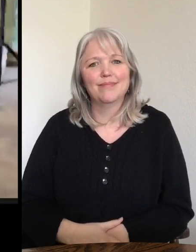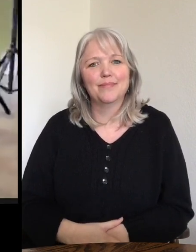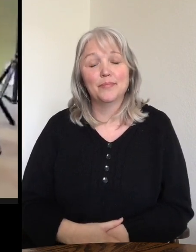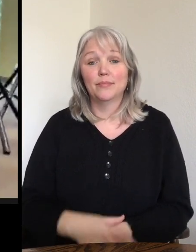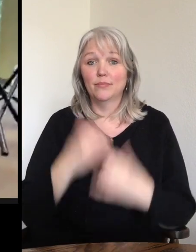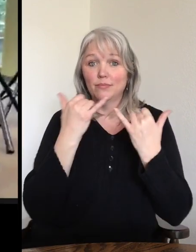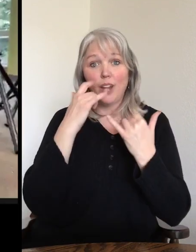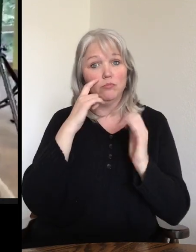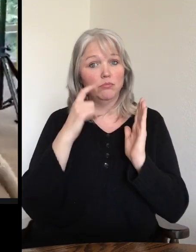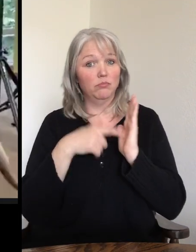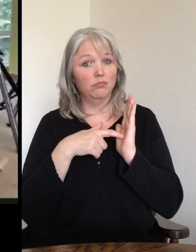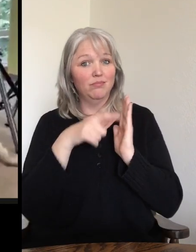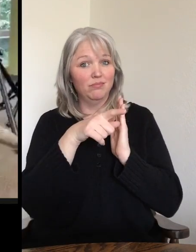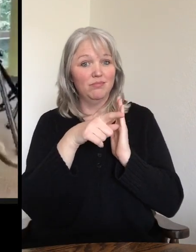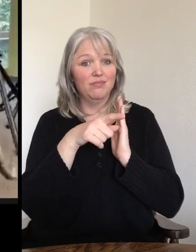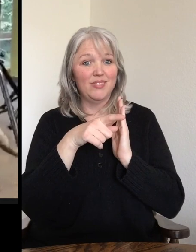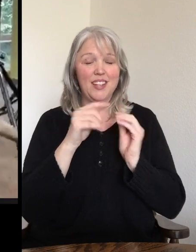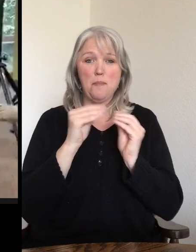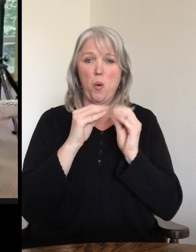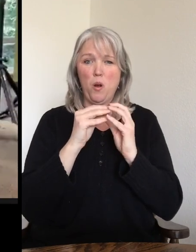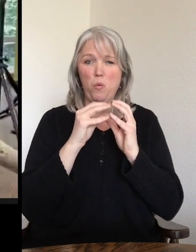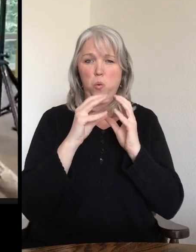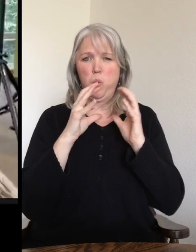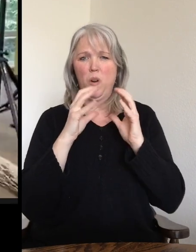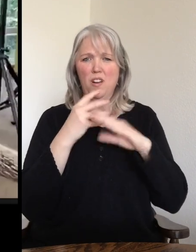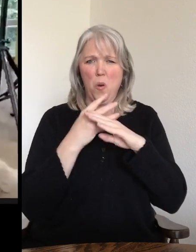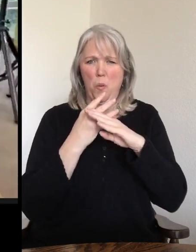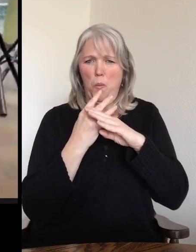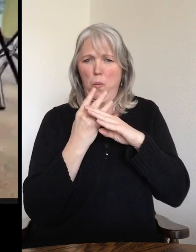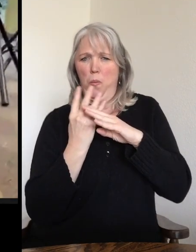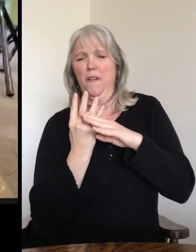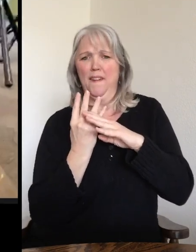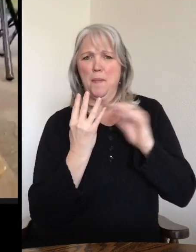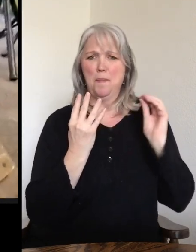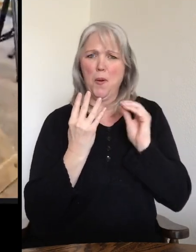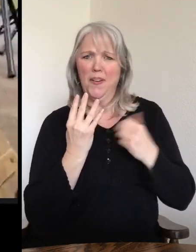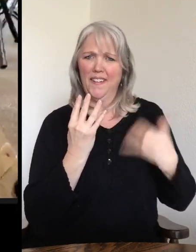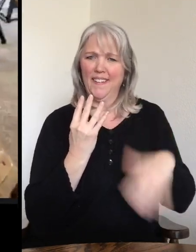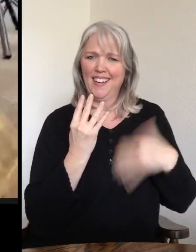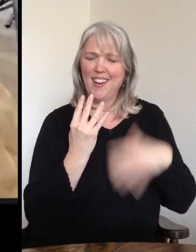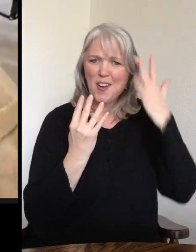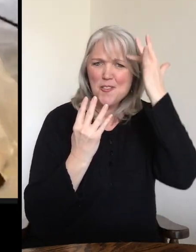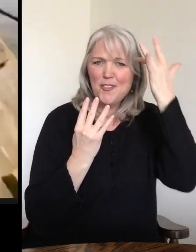Now, as you guys see him getting a little fluffier and those quills kind of standing up on ends, that is